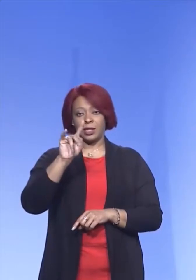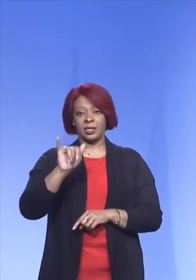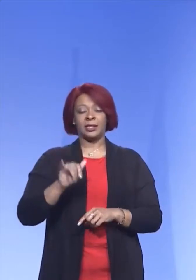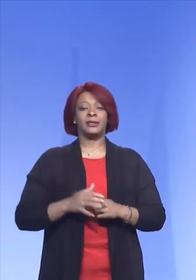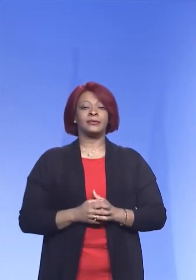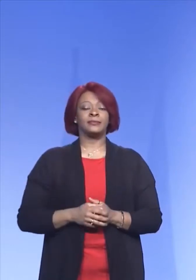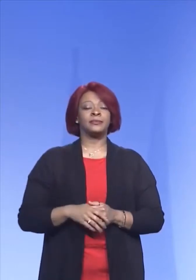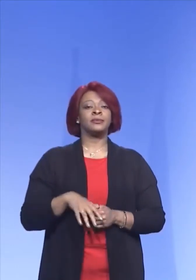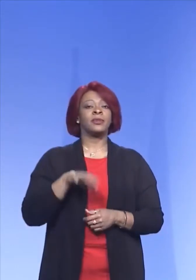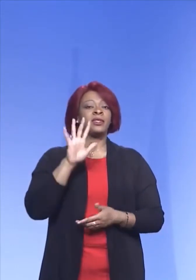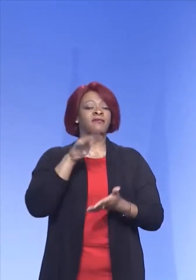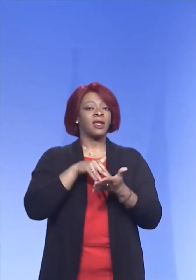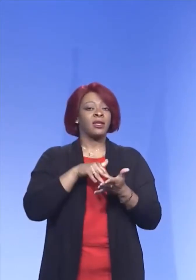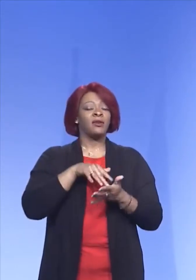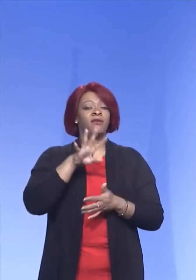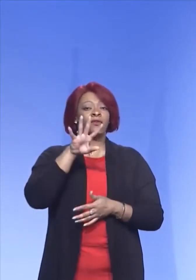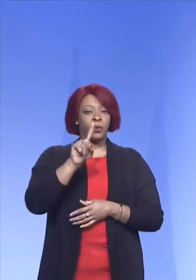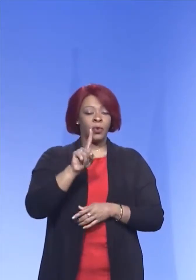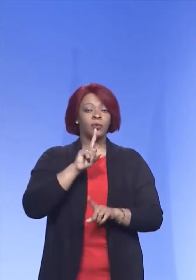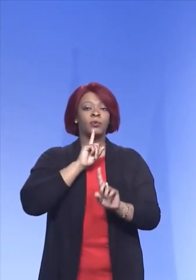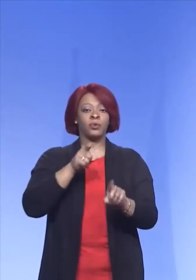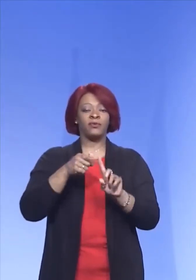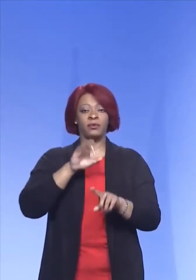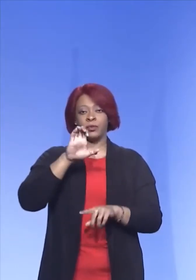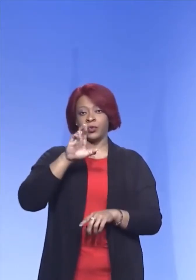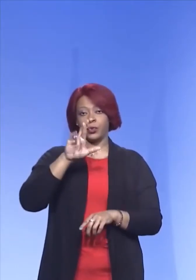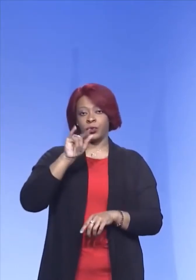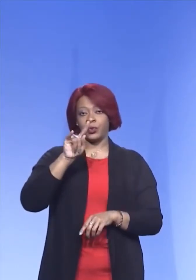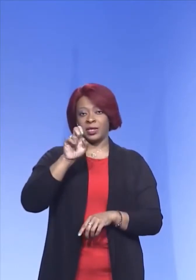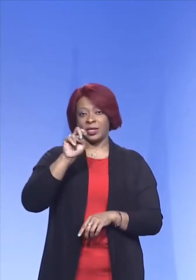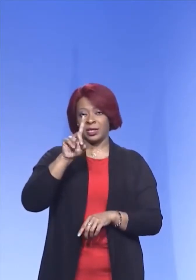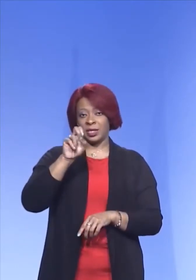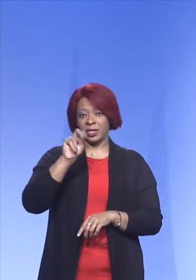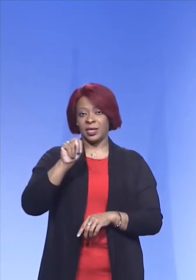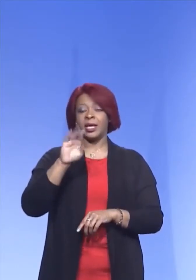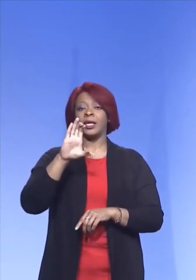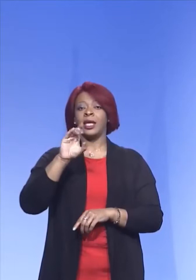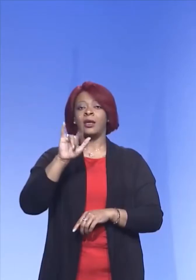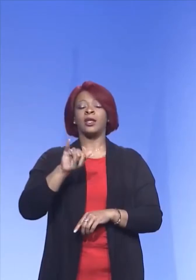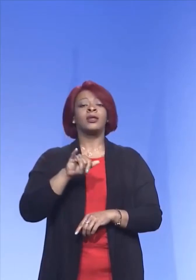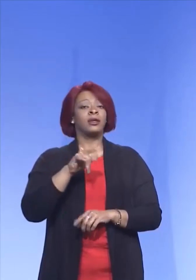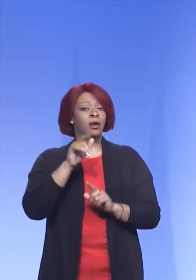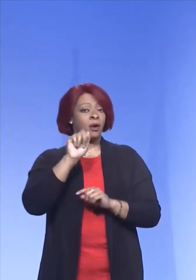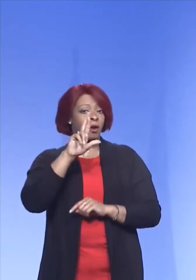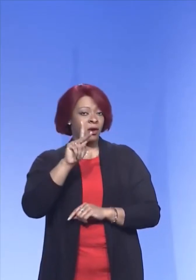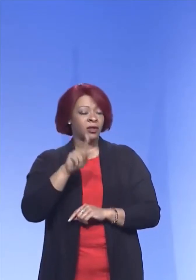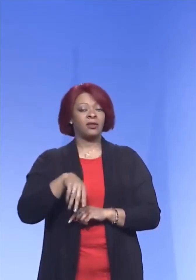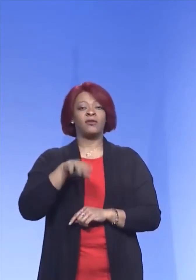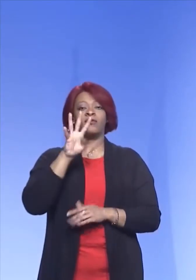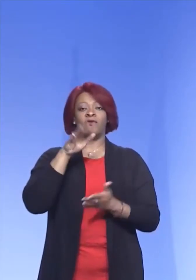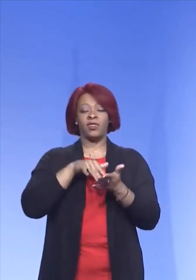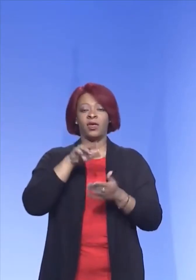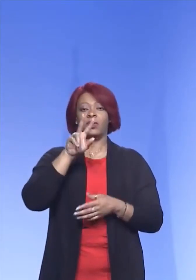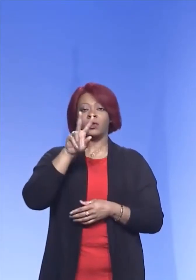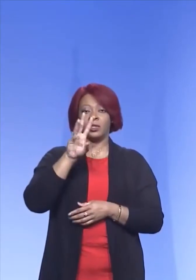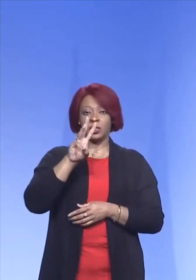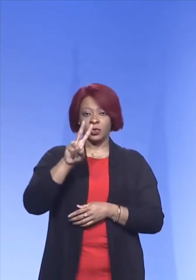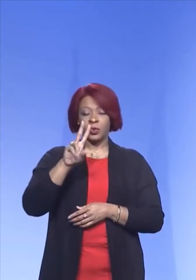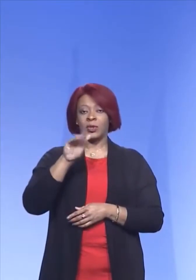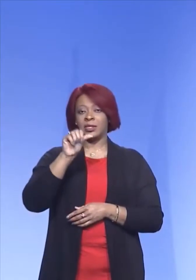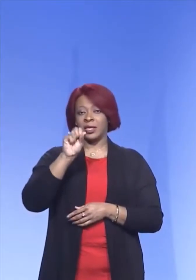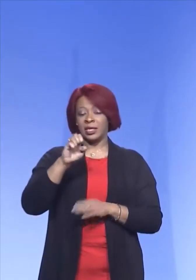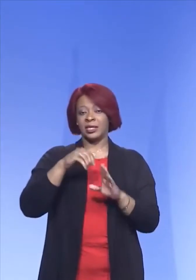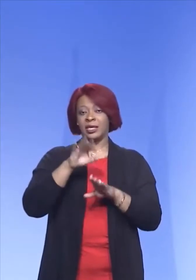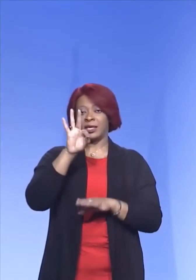5,041 cases reported from Crittenden County, Arkansas, and 4,267 cases reported in